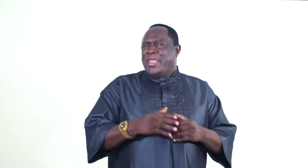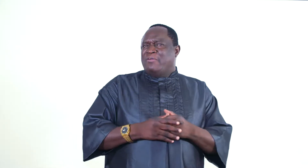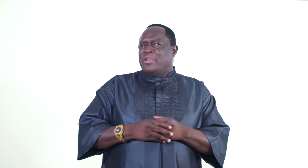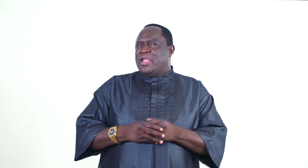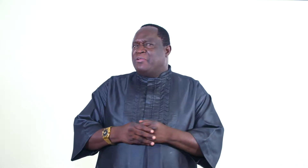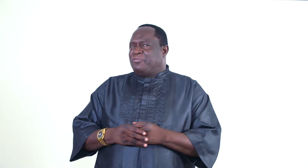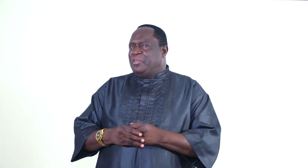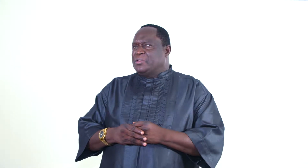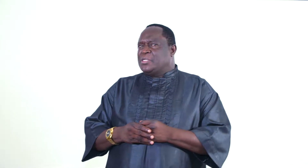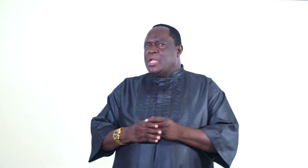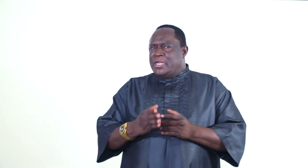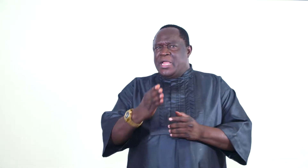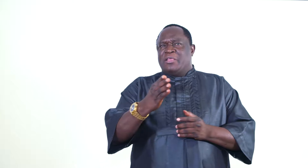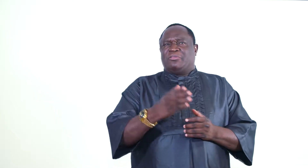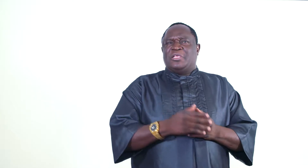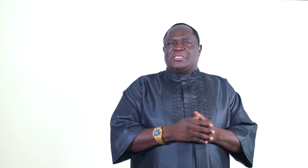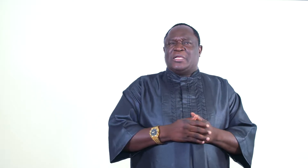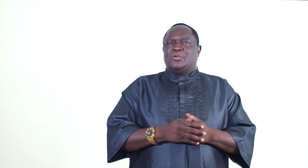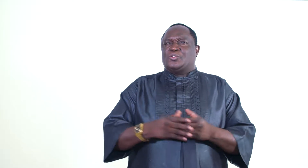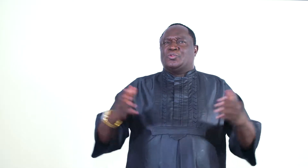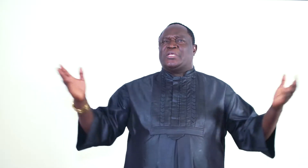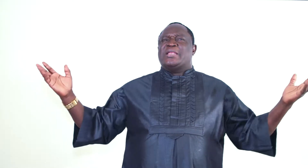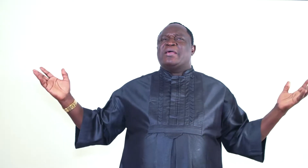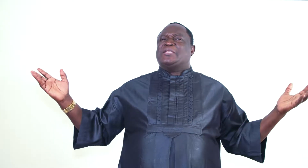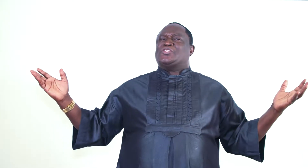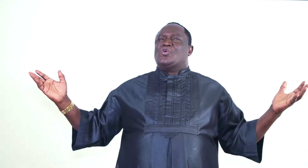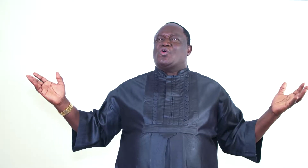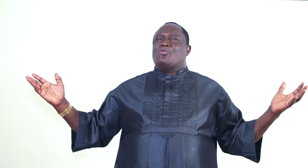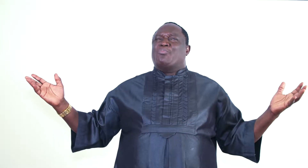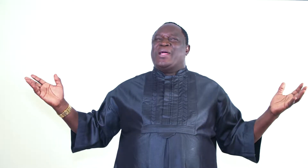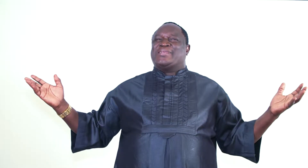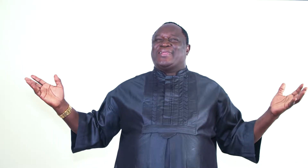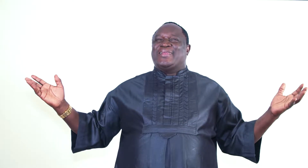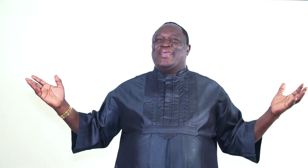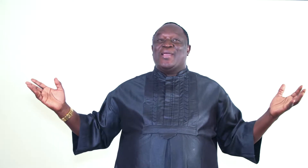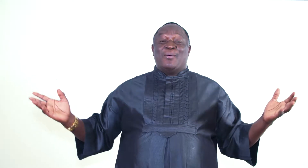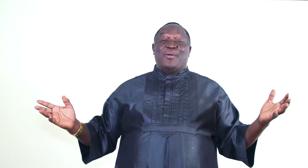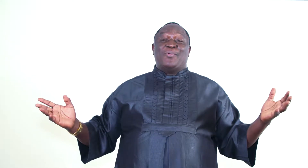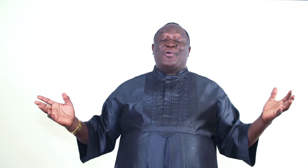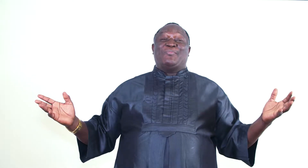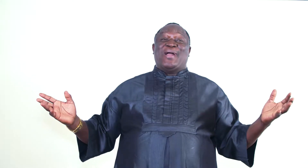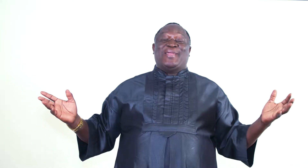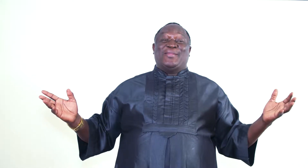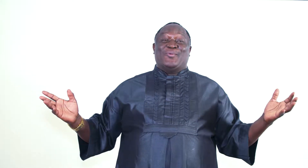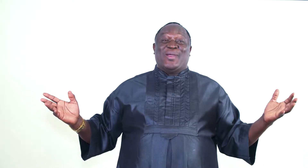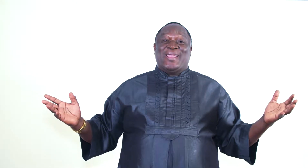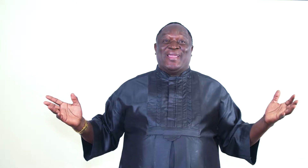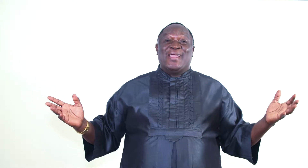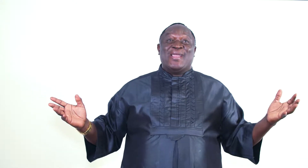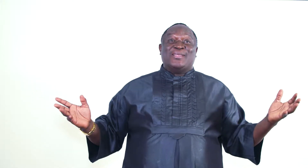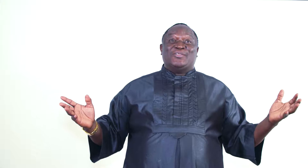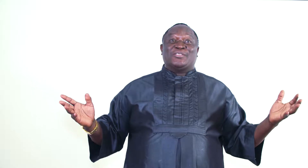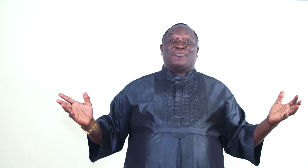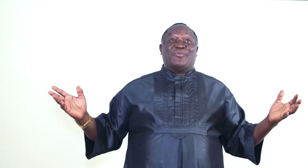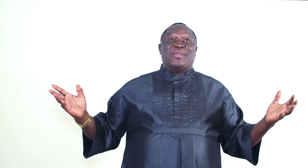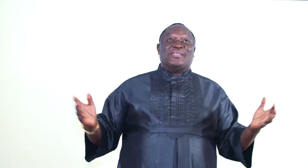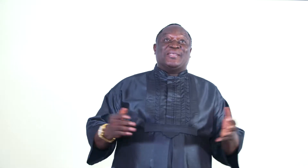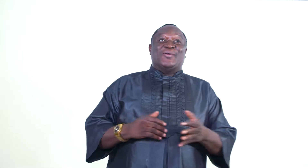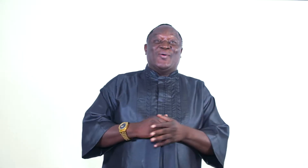we have the atheists. The atheists are those who say there is no God bluntly. But by the way, just a few days ago,